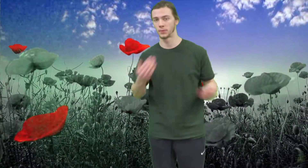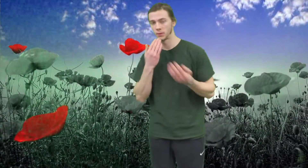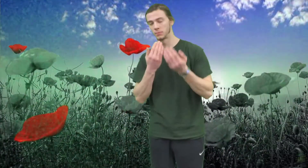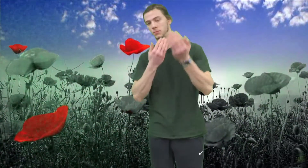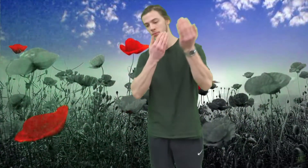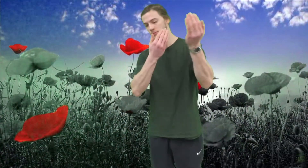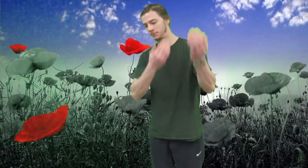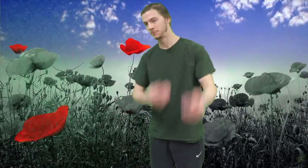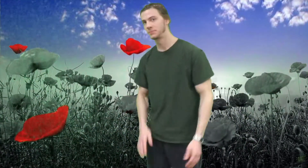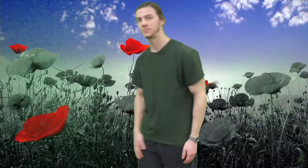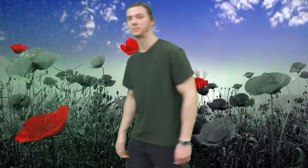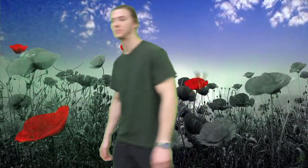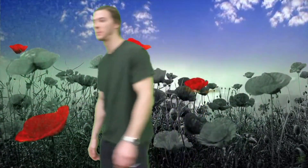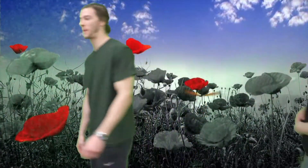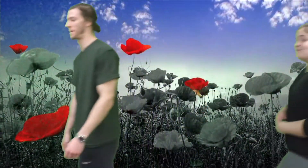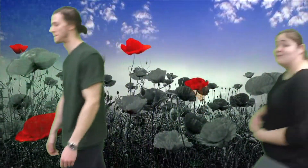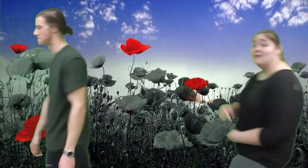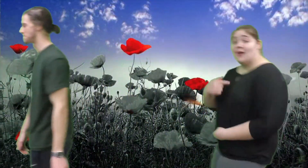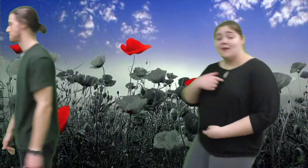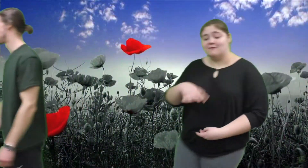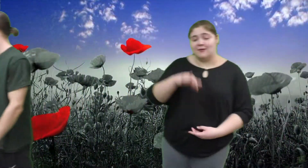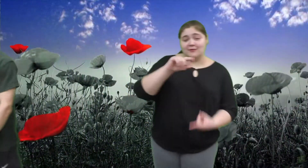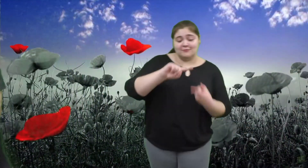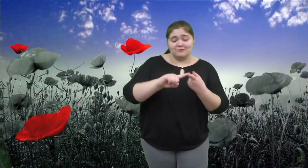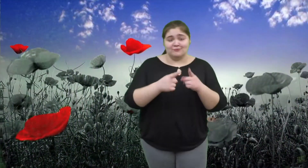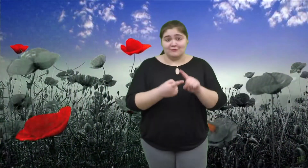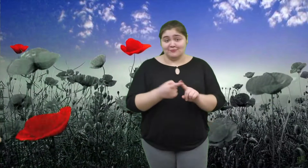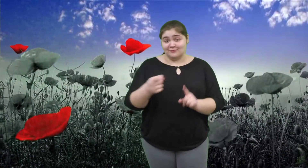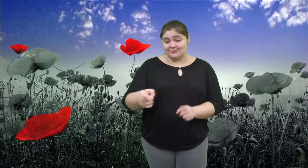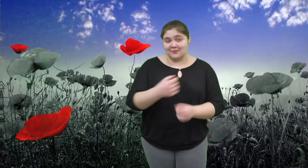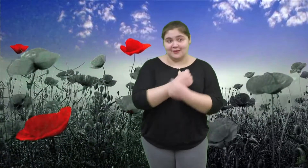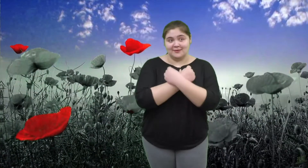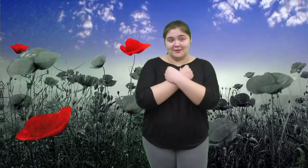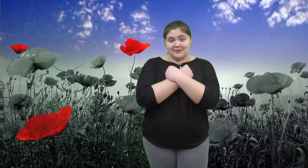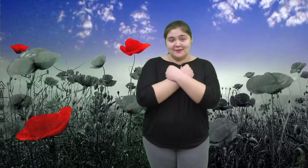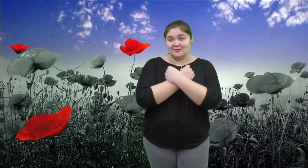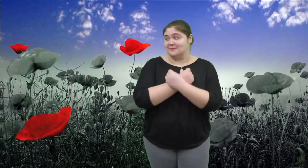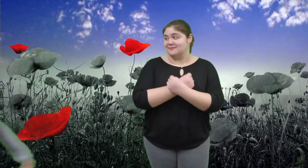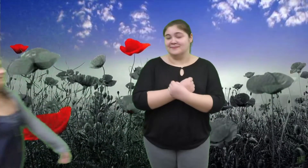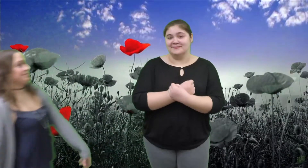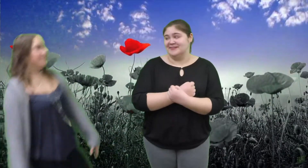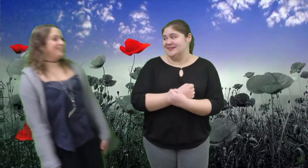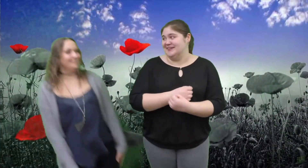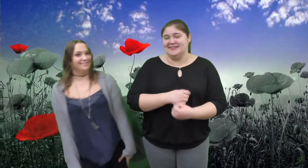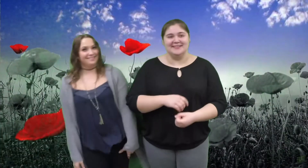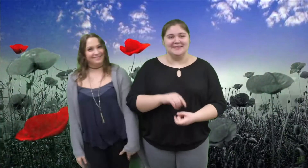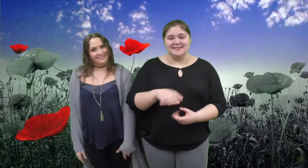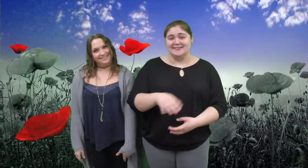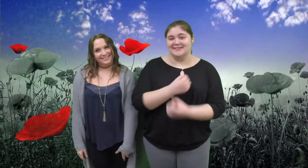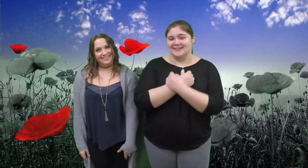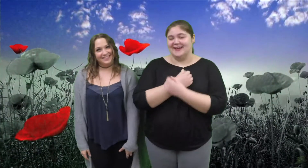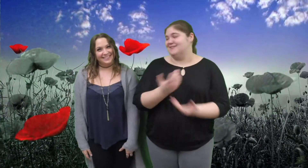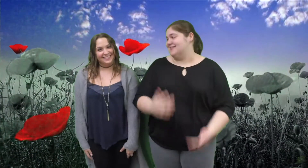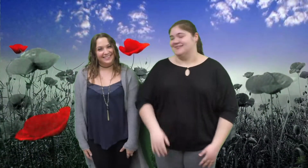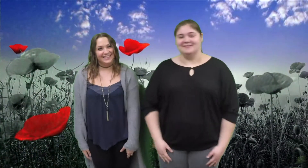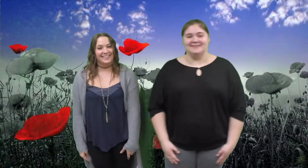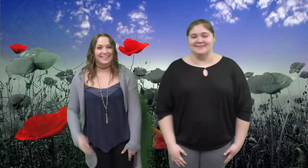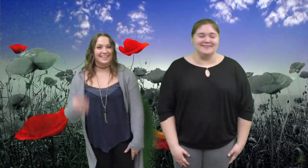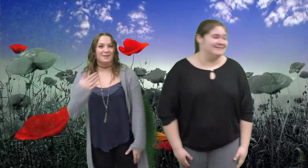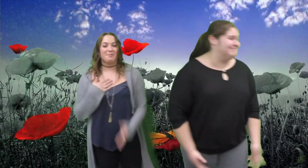moment of my life I go where I know that love is and let it fill me up inside Gathering new